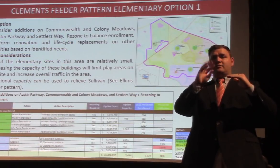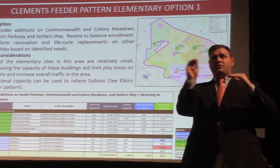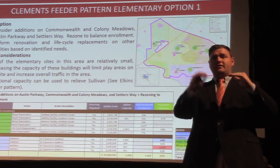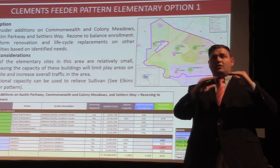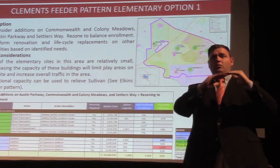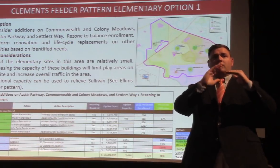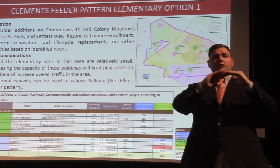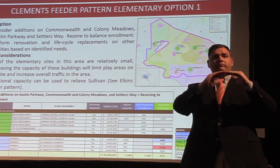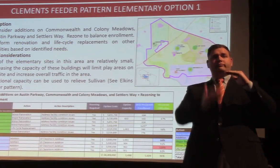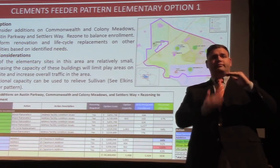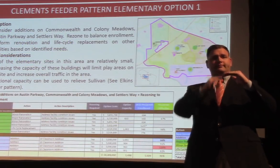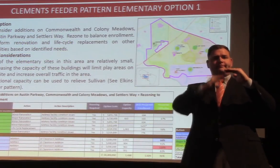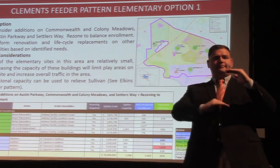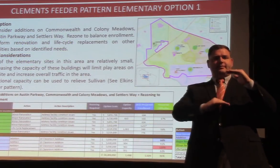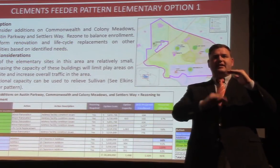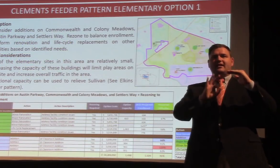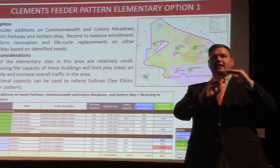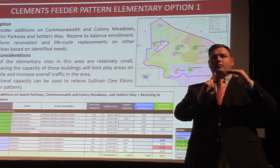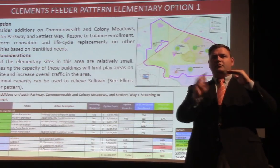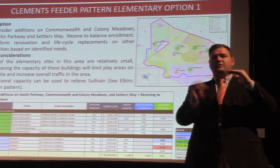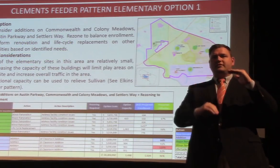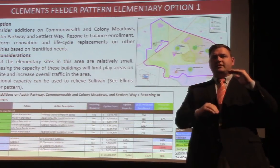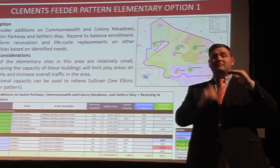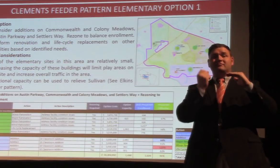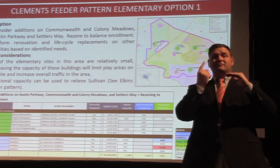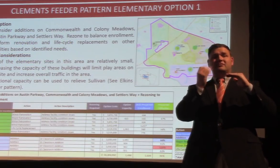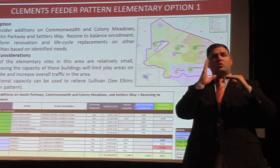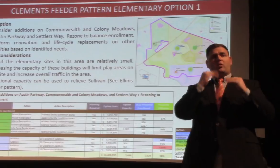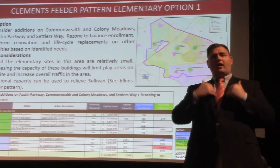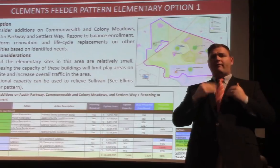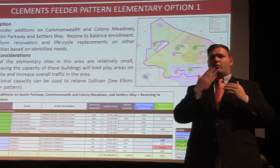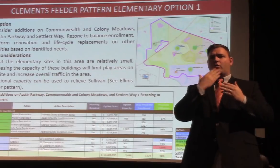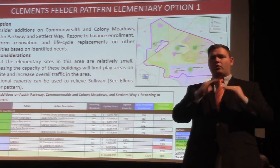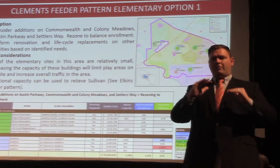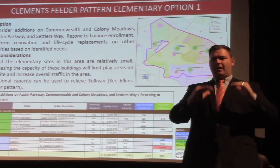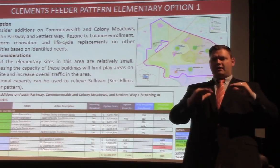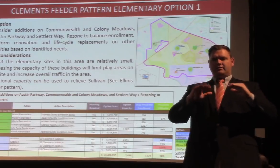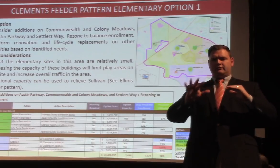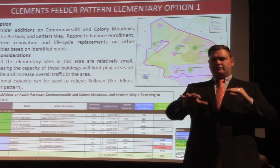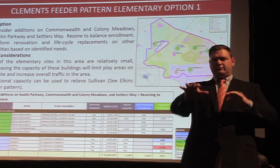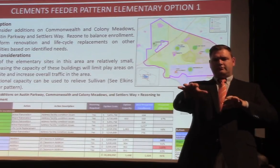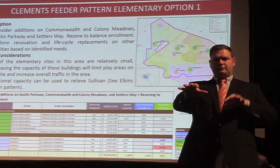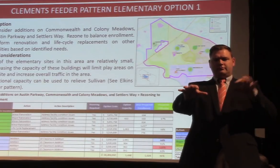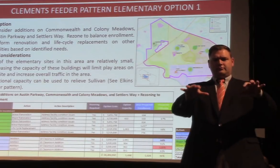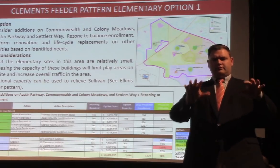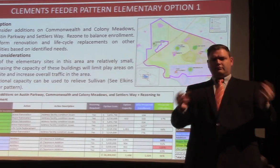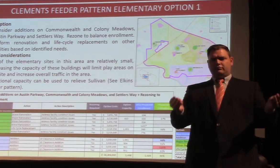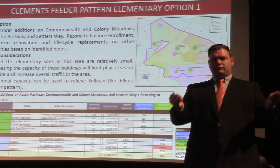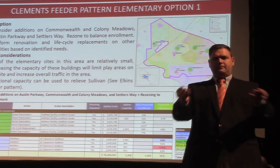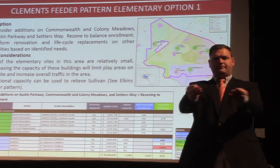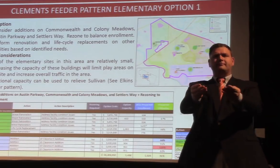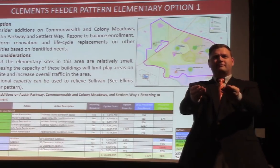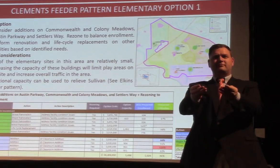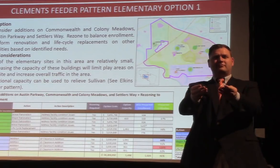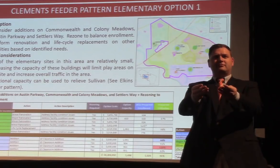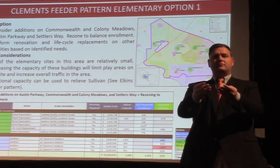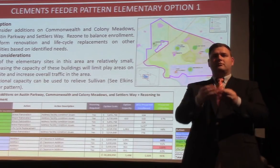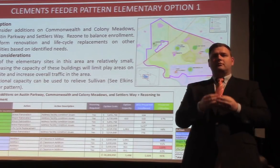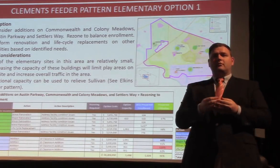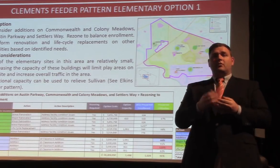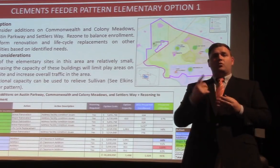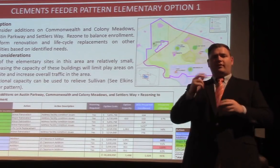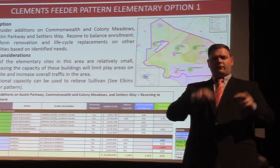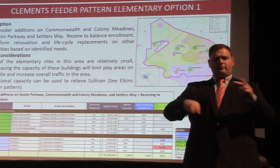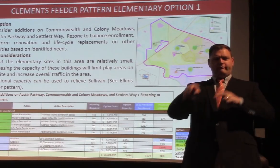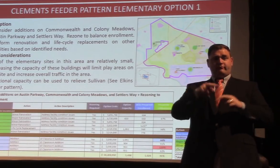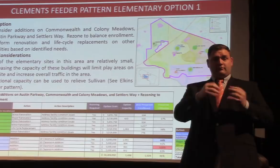91%, but we'd still have a little bit of imbalance between these schools and this feeder pattern, and so we'd have to look at maybe some rebalancing